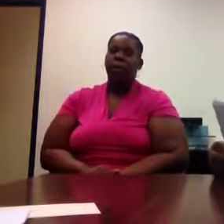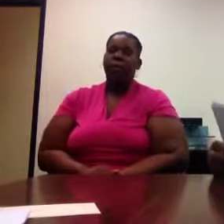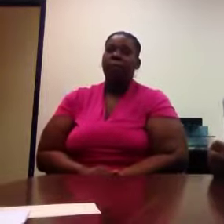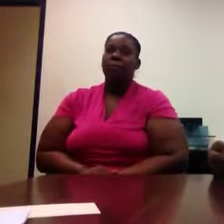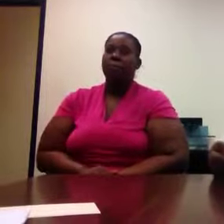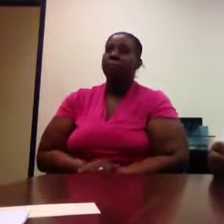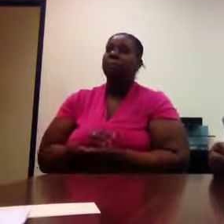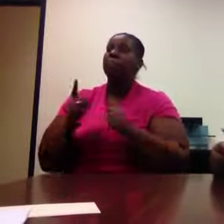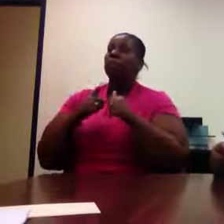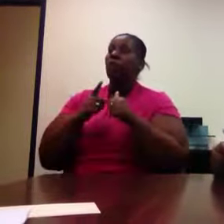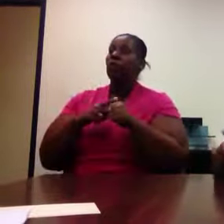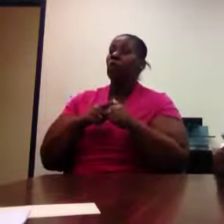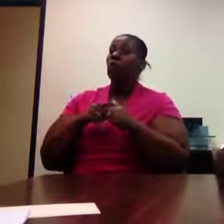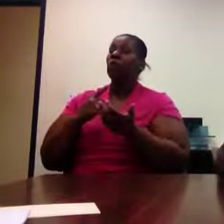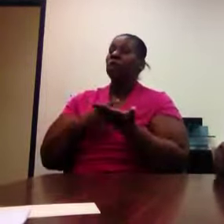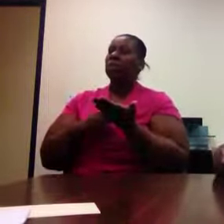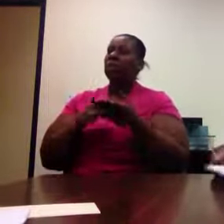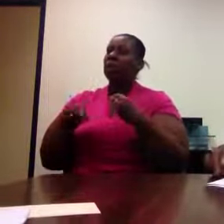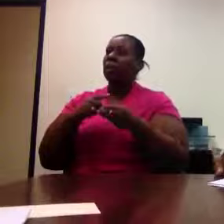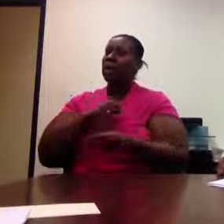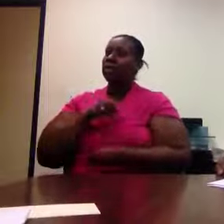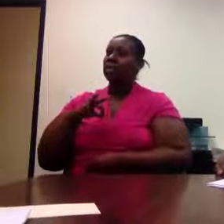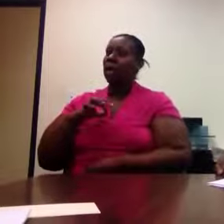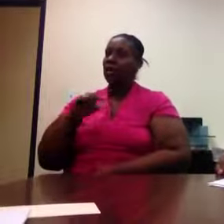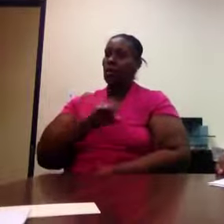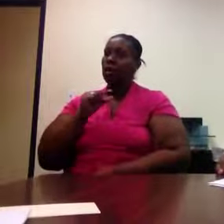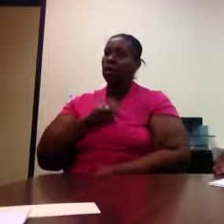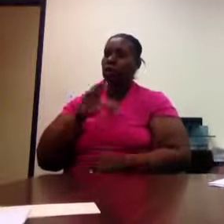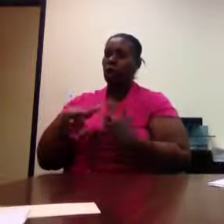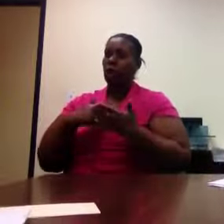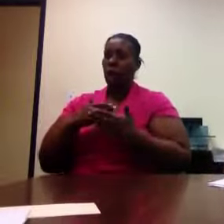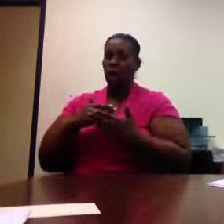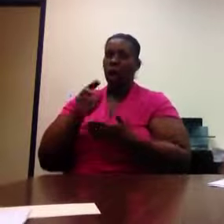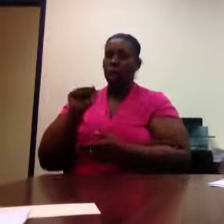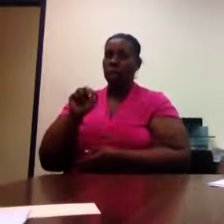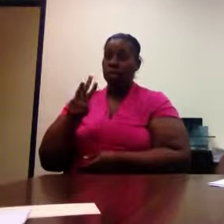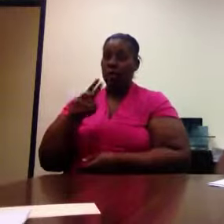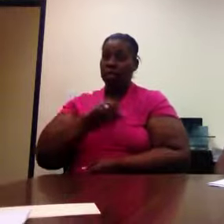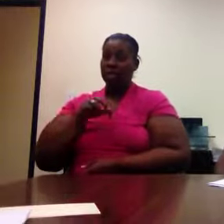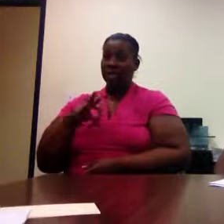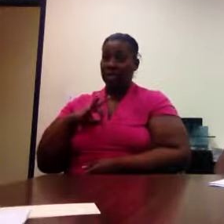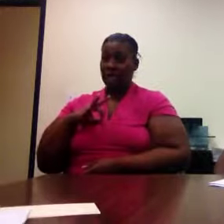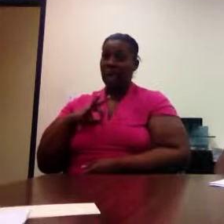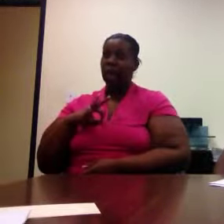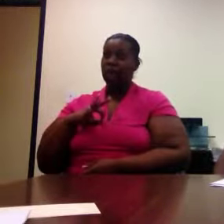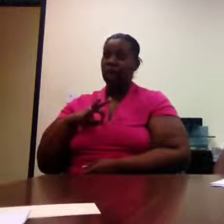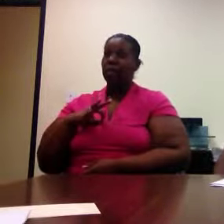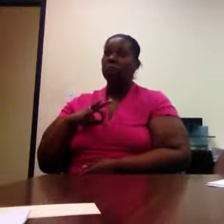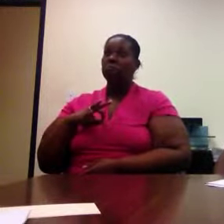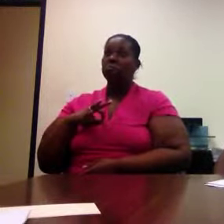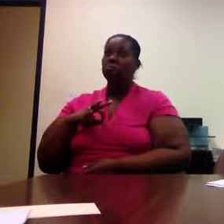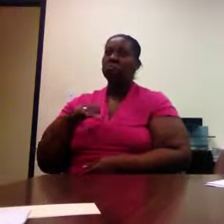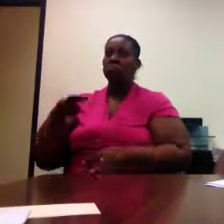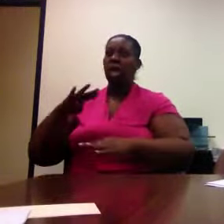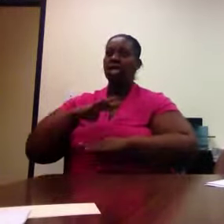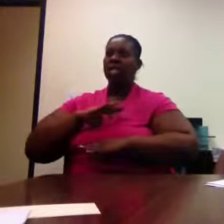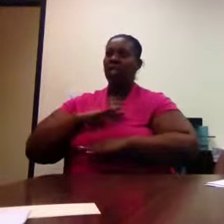Staff qualifications. All AbilityWorks Incorporated staff members meet either the drive requirements of the Mississippi State Personnel Board